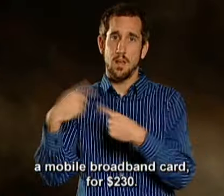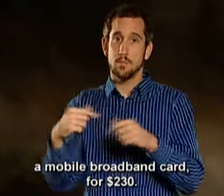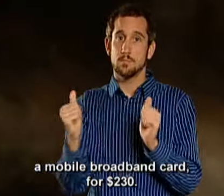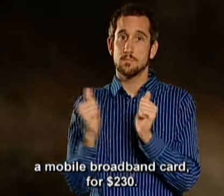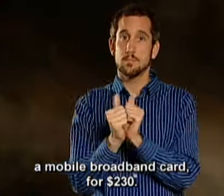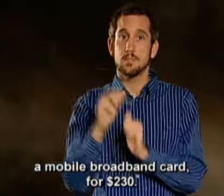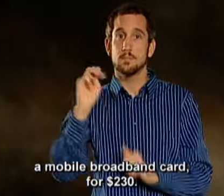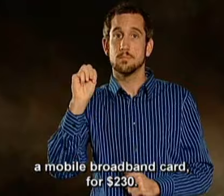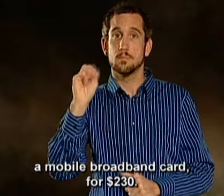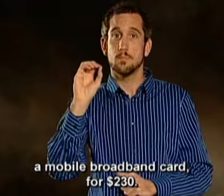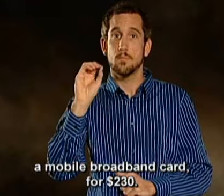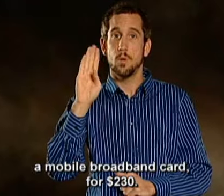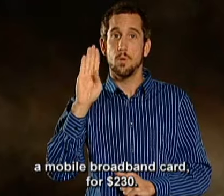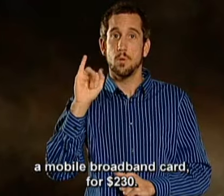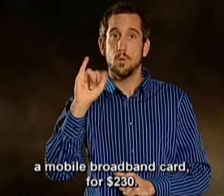for $230.